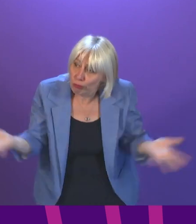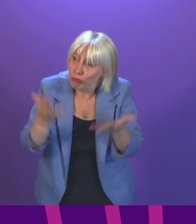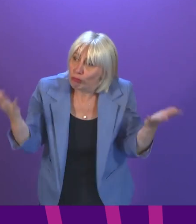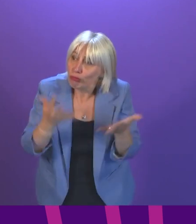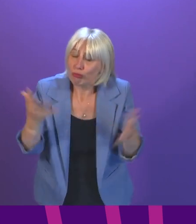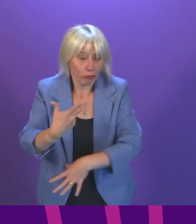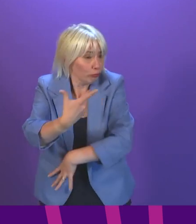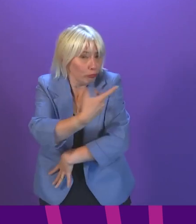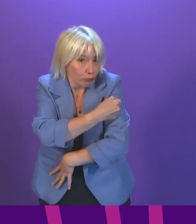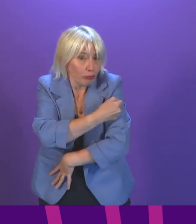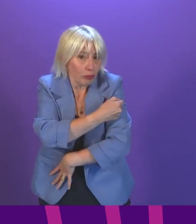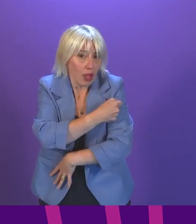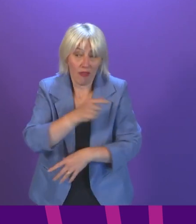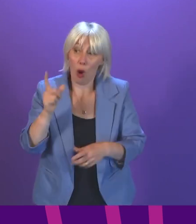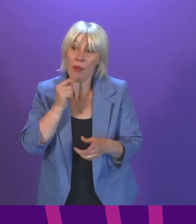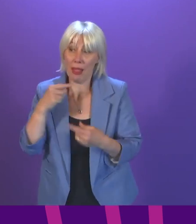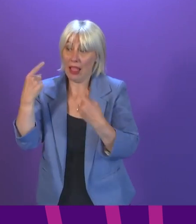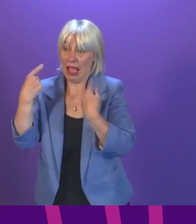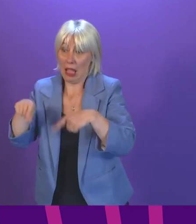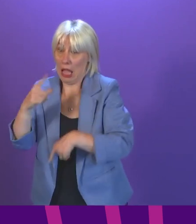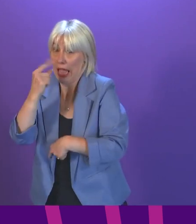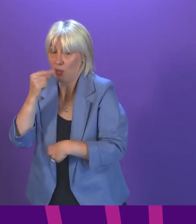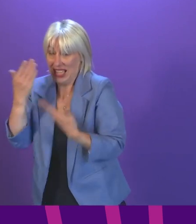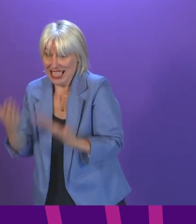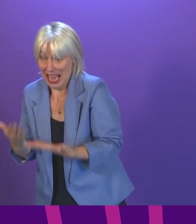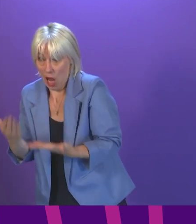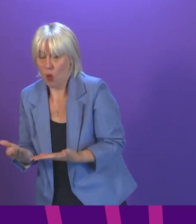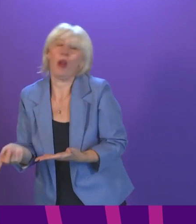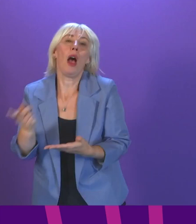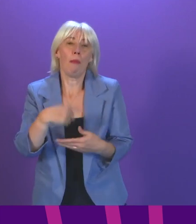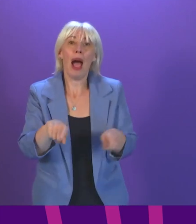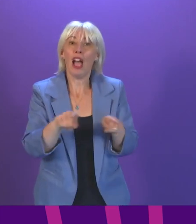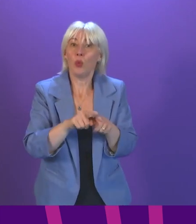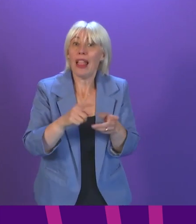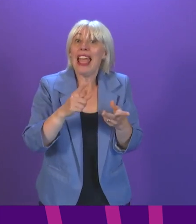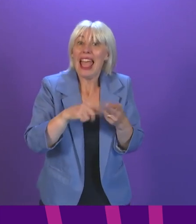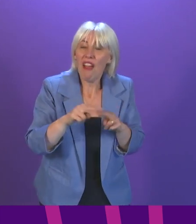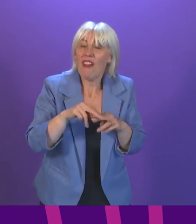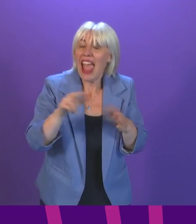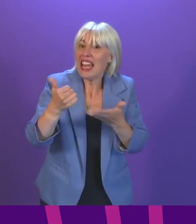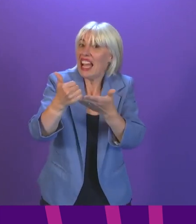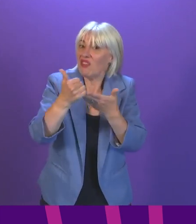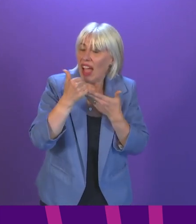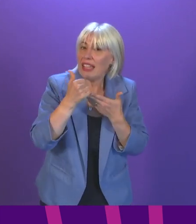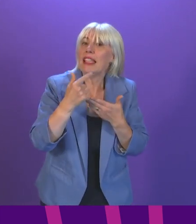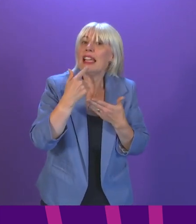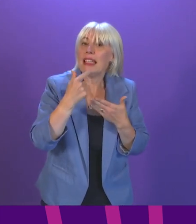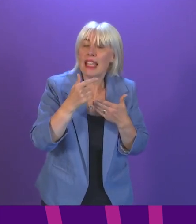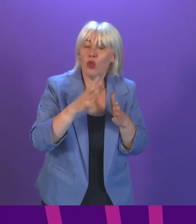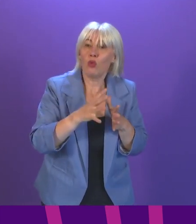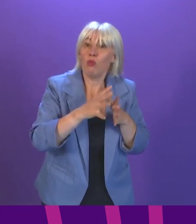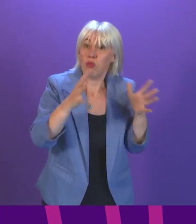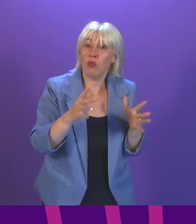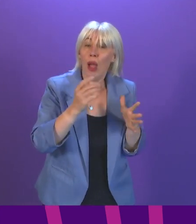both in the groups already eligible and through a readiness for quick implementation of any advice on the extension of vaccine